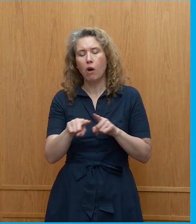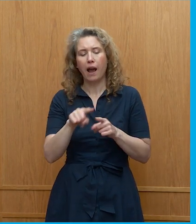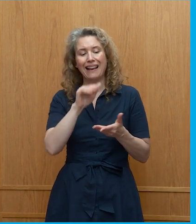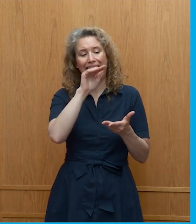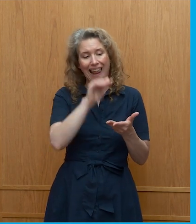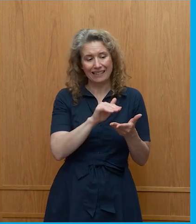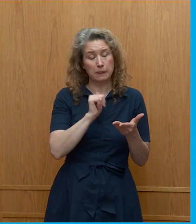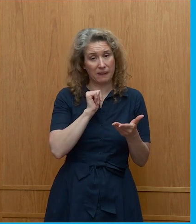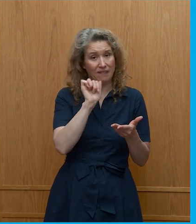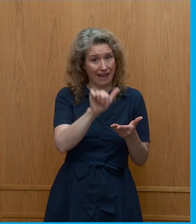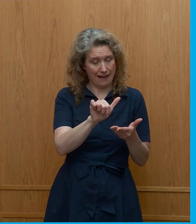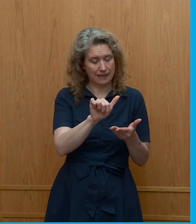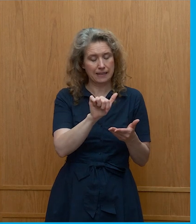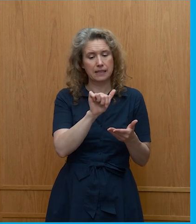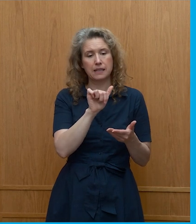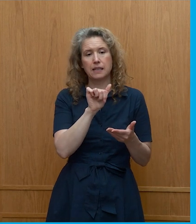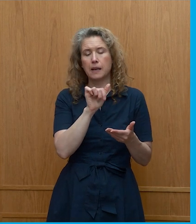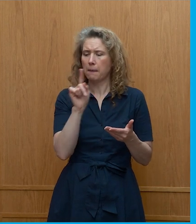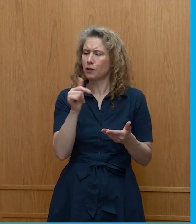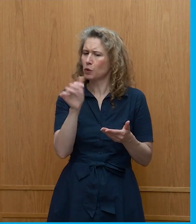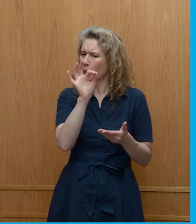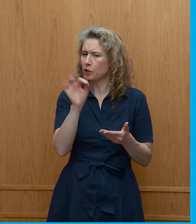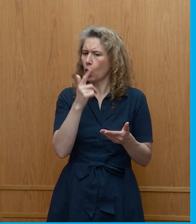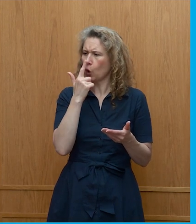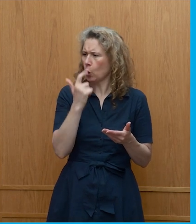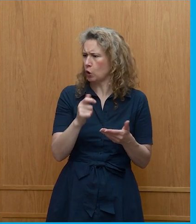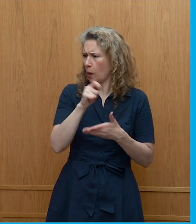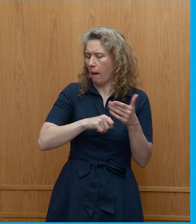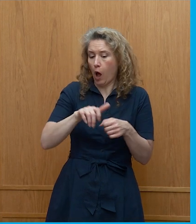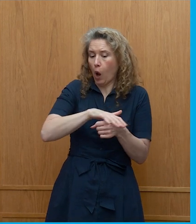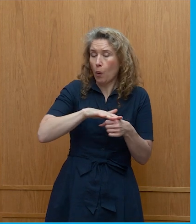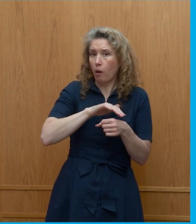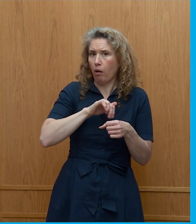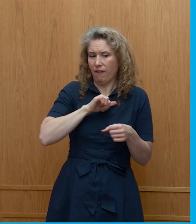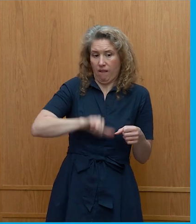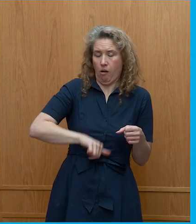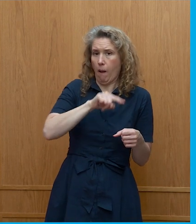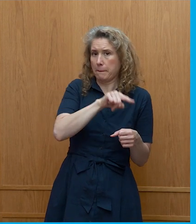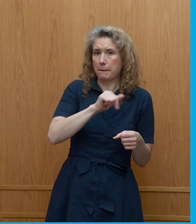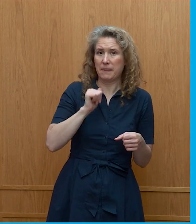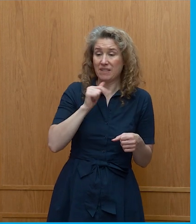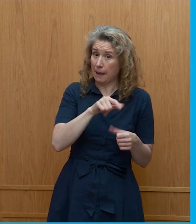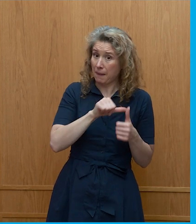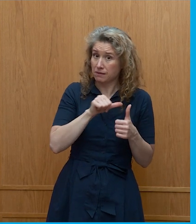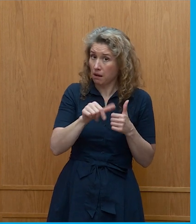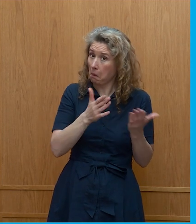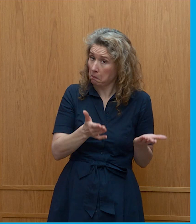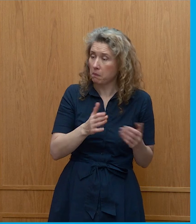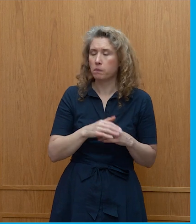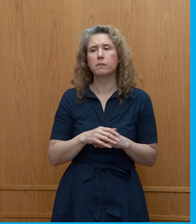to some extent and you pose the question can if I just buy it from my neighbor's farm will that be better well yeah I think